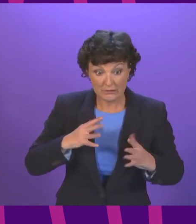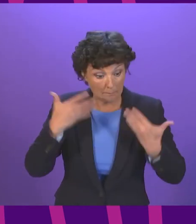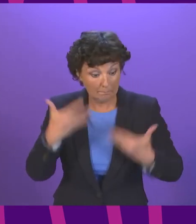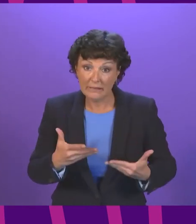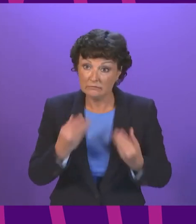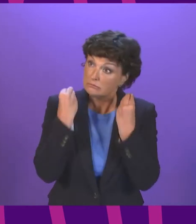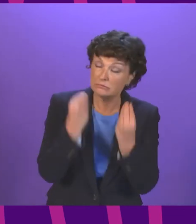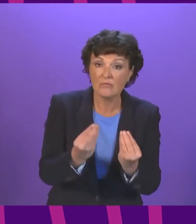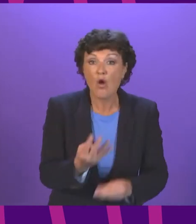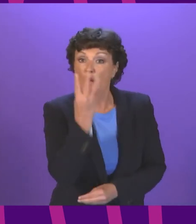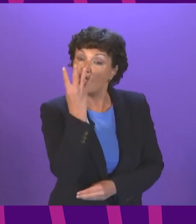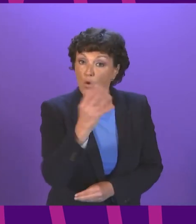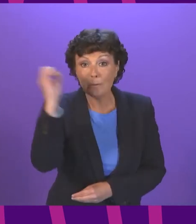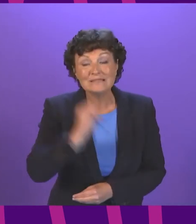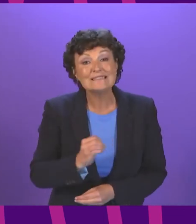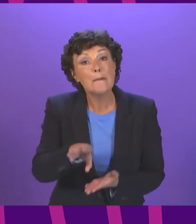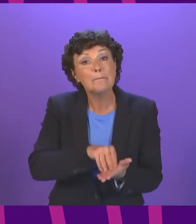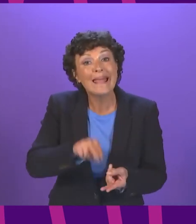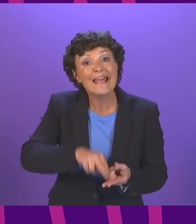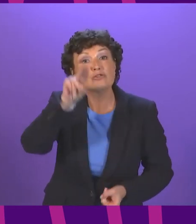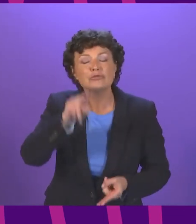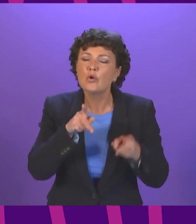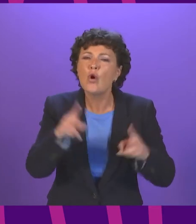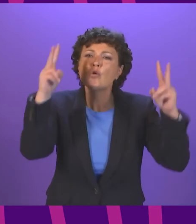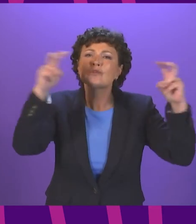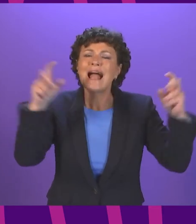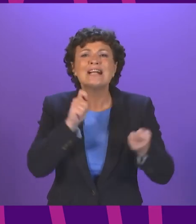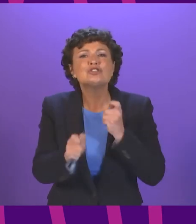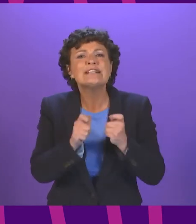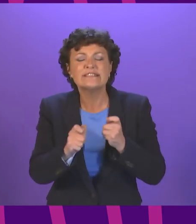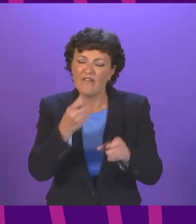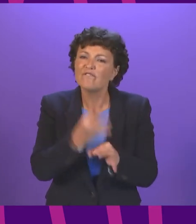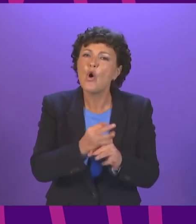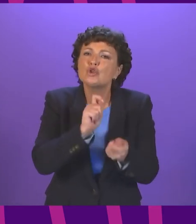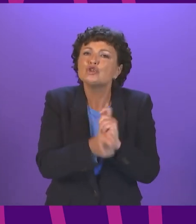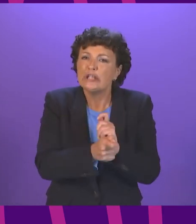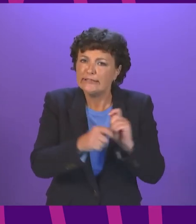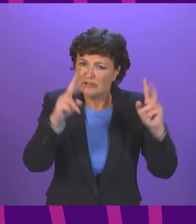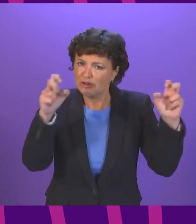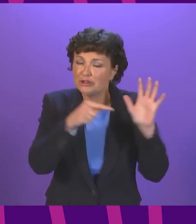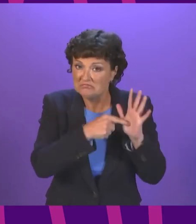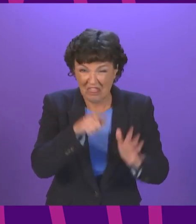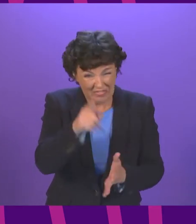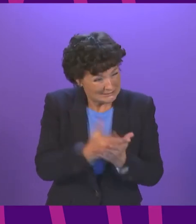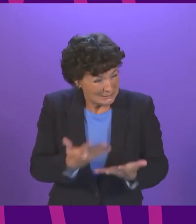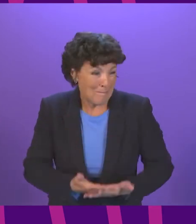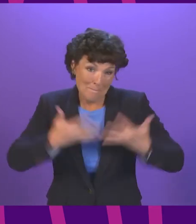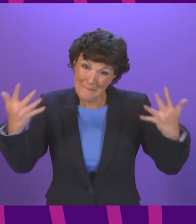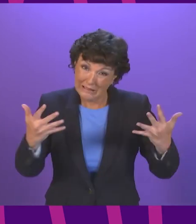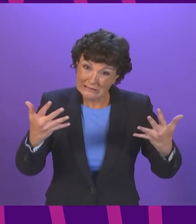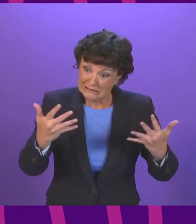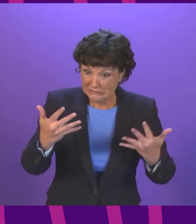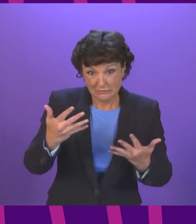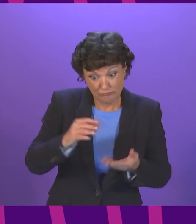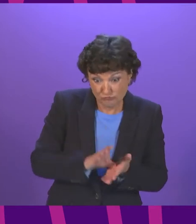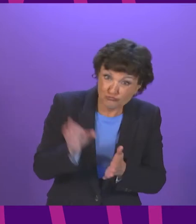increase for Agenda for Change staff, the biggest single-year rise in the history of this Parliament and the biggest of all the four